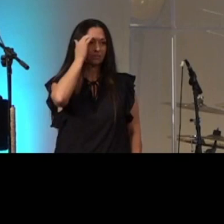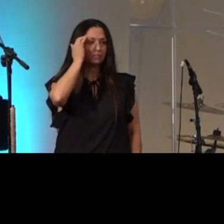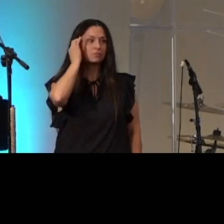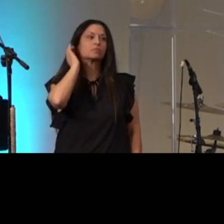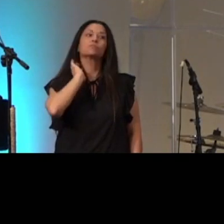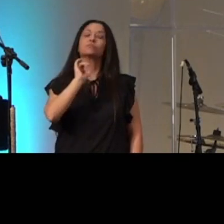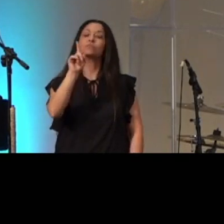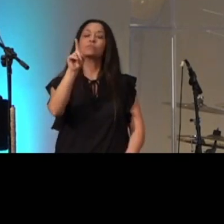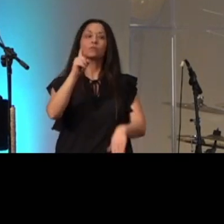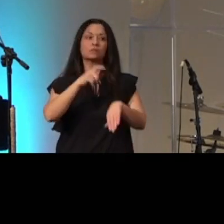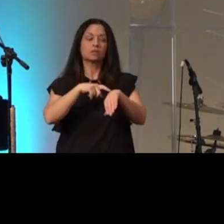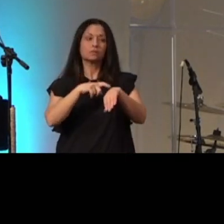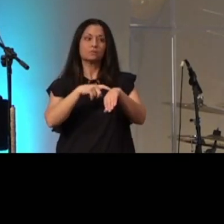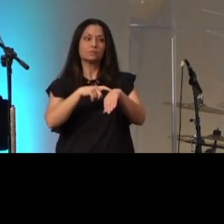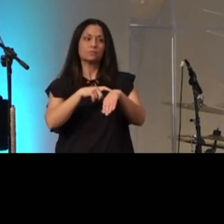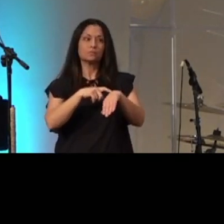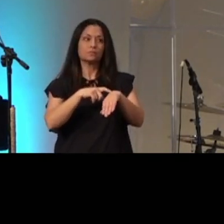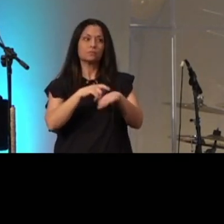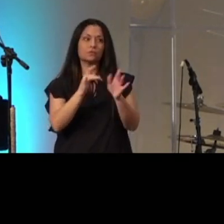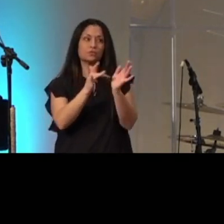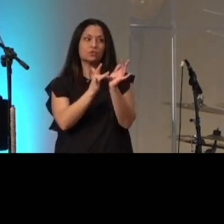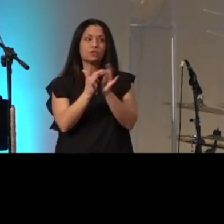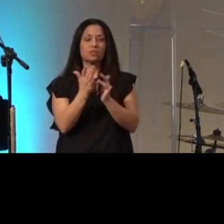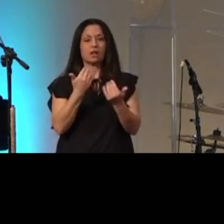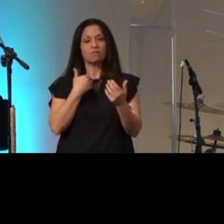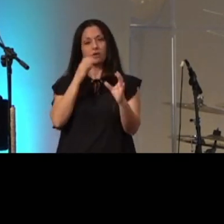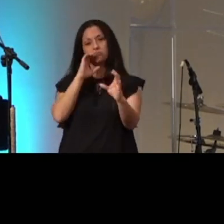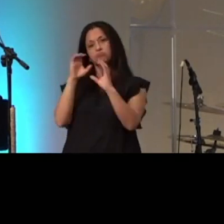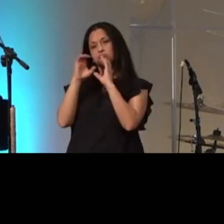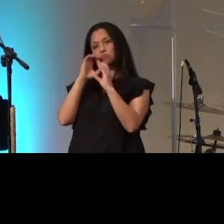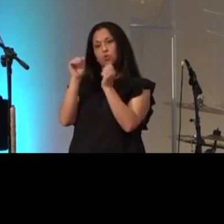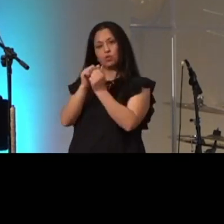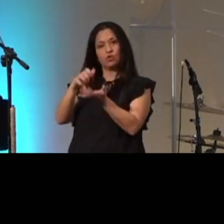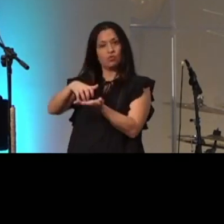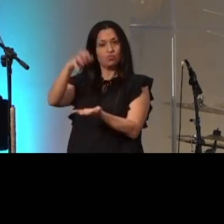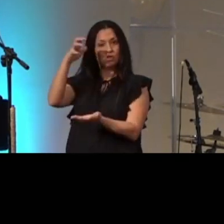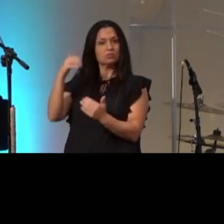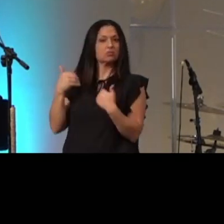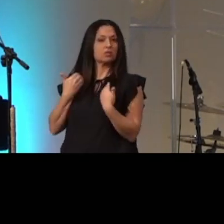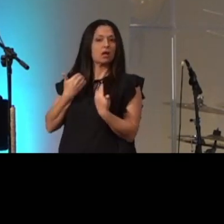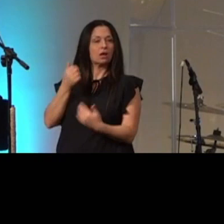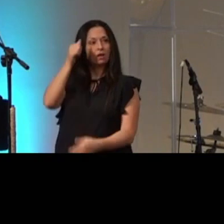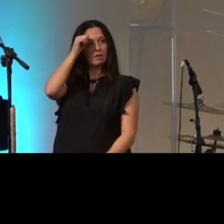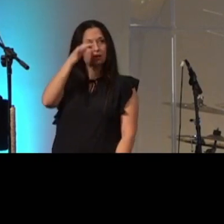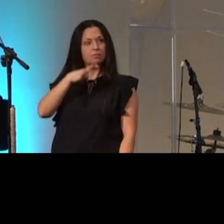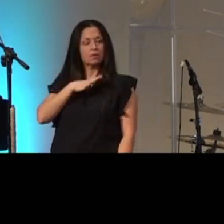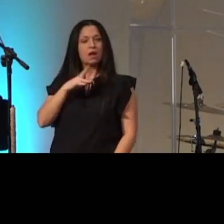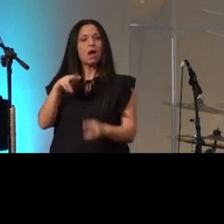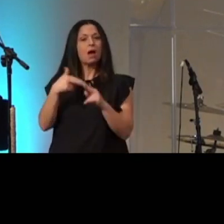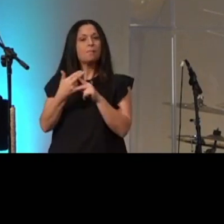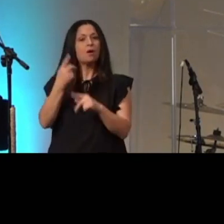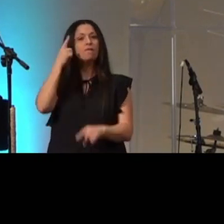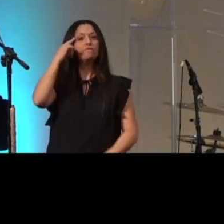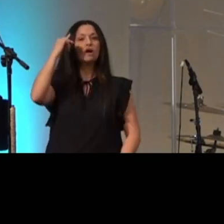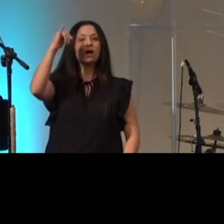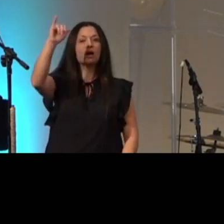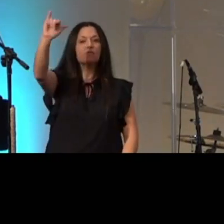one time Jesus had a conversation with a rich young guy and it was about eternal life